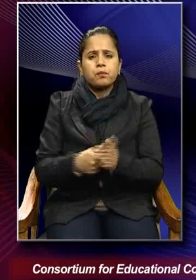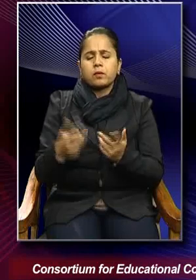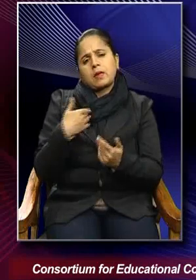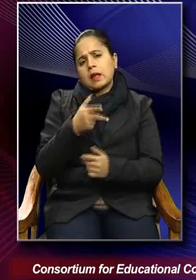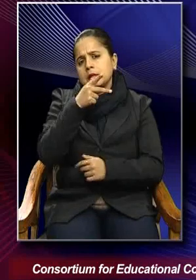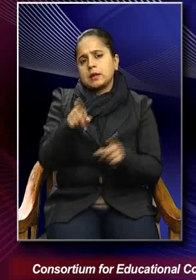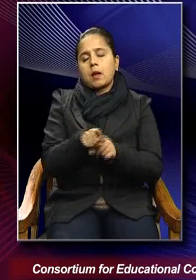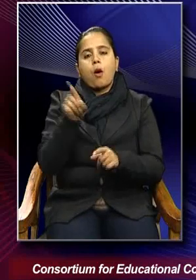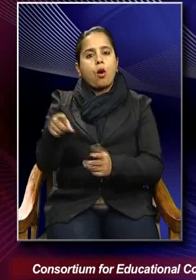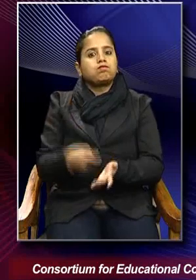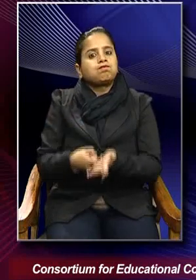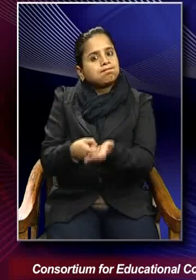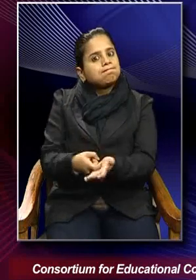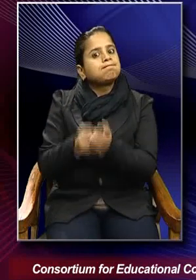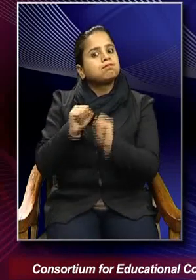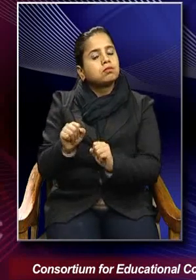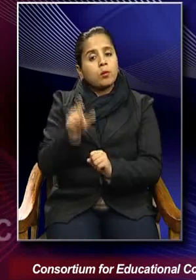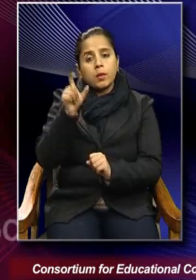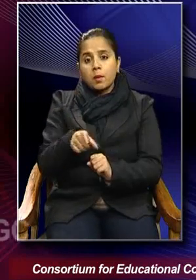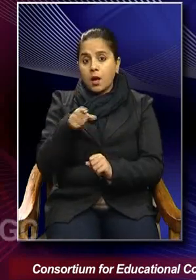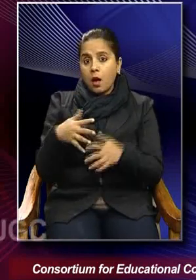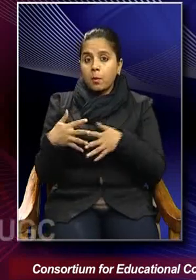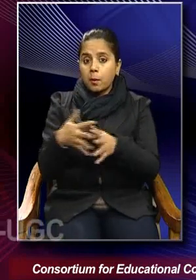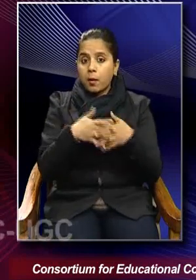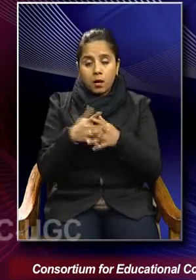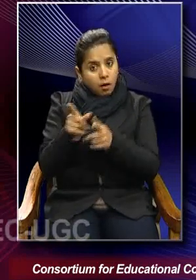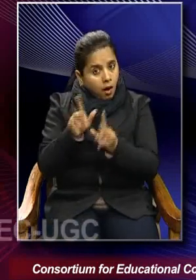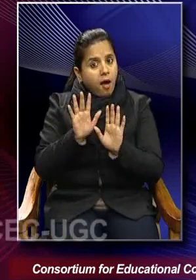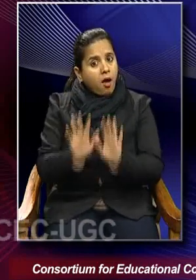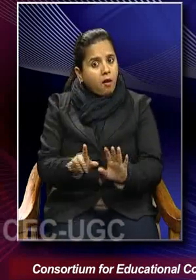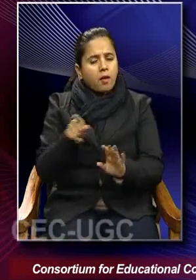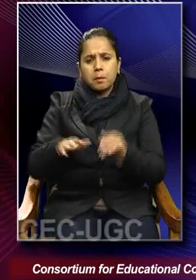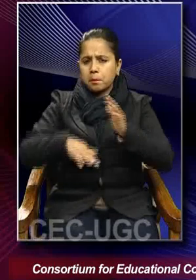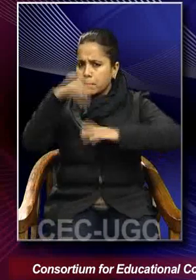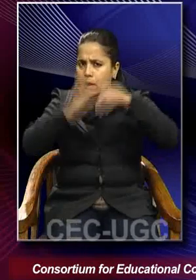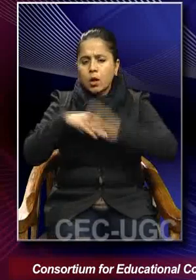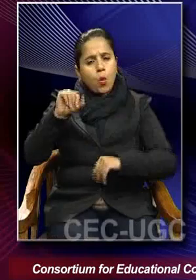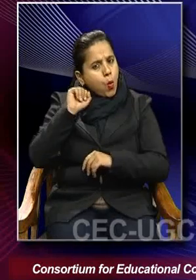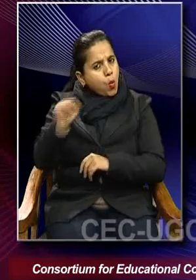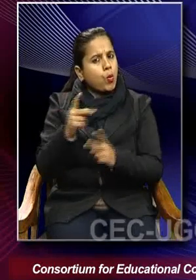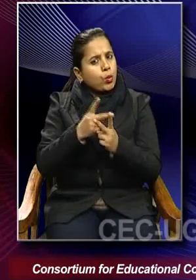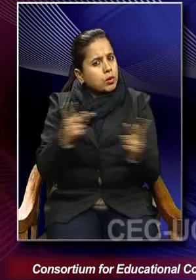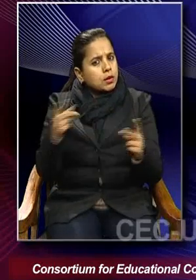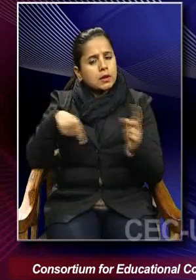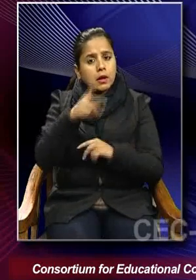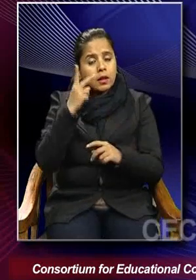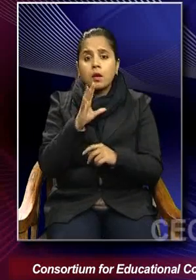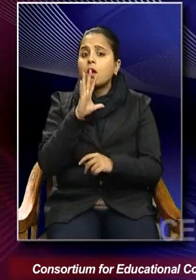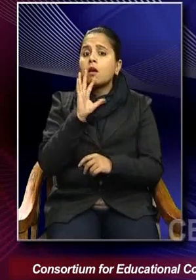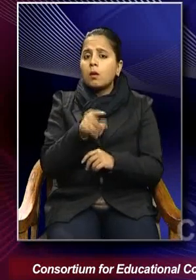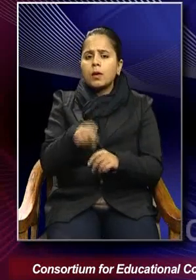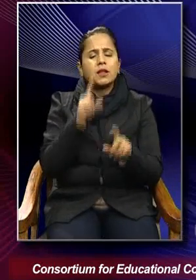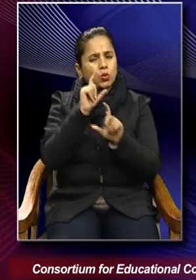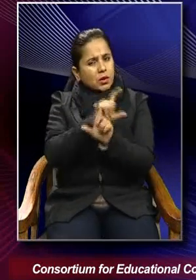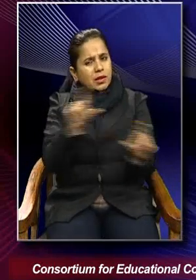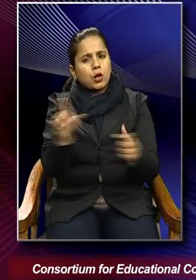say reputation that America has built around this time. And that is very clear in